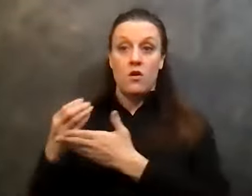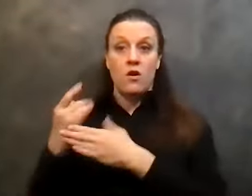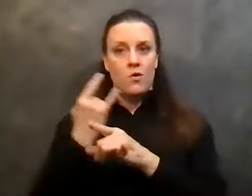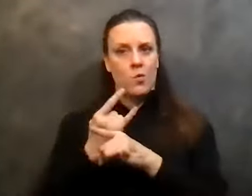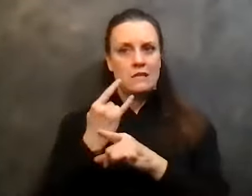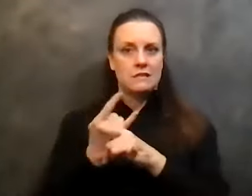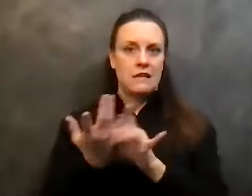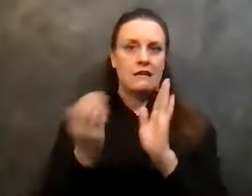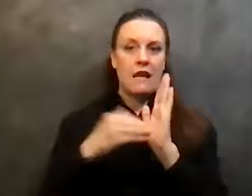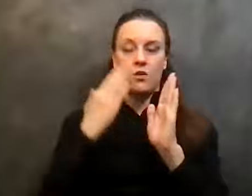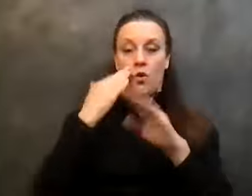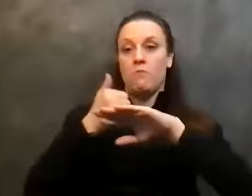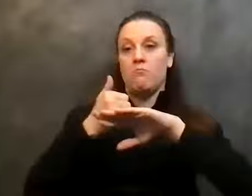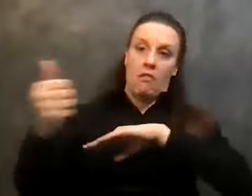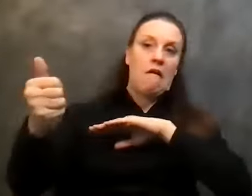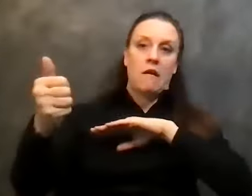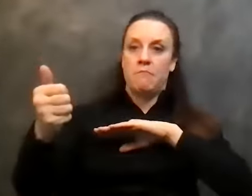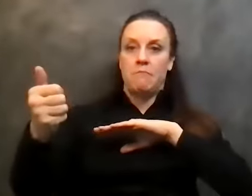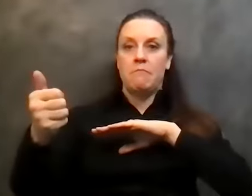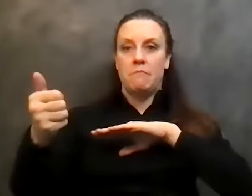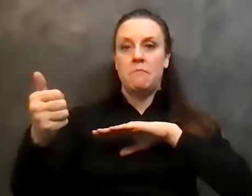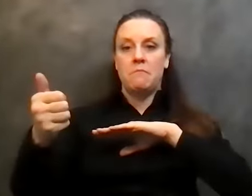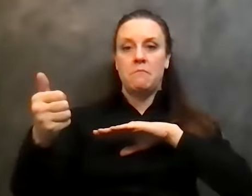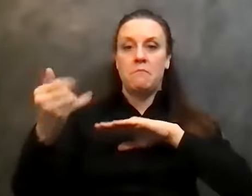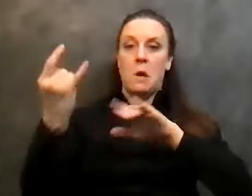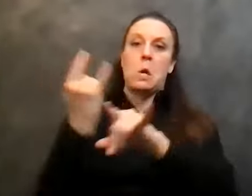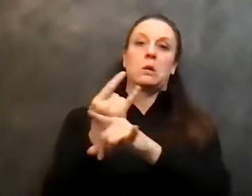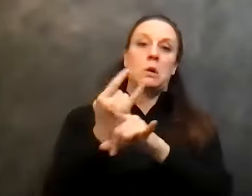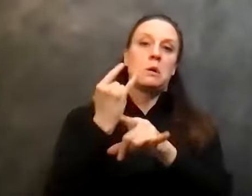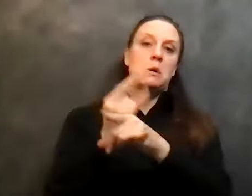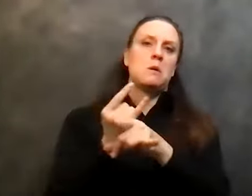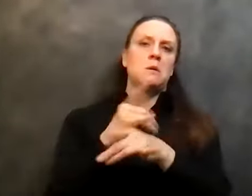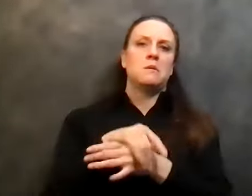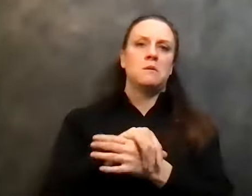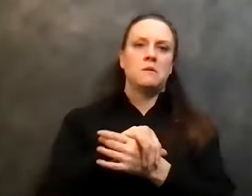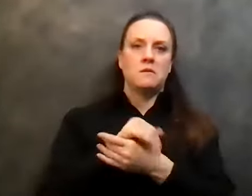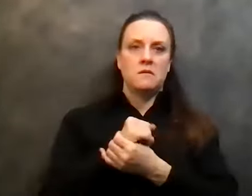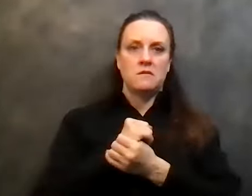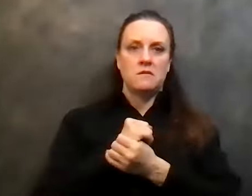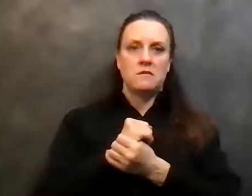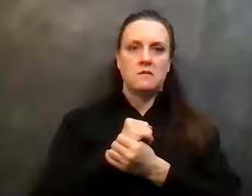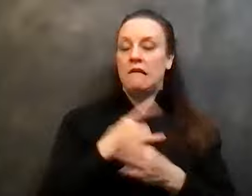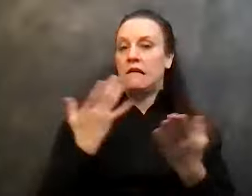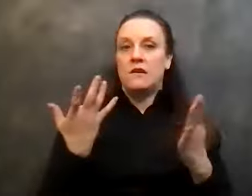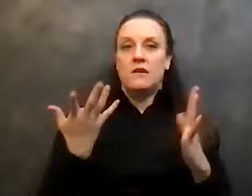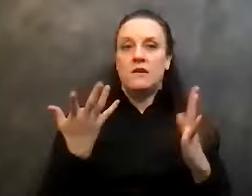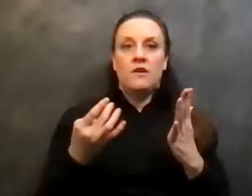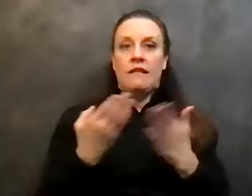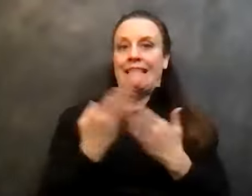we blame, you know, uh, alcohol, uh, consequences on, you know, things that really aren't the